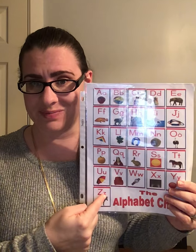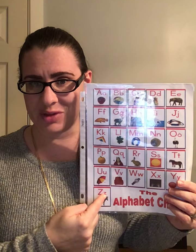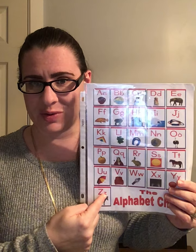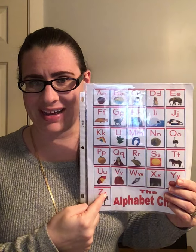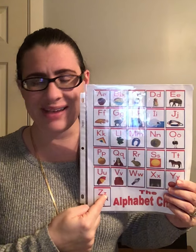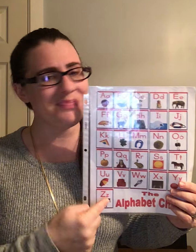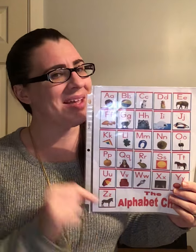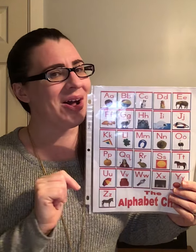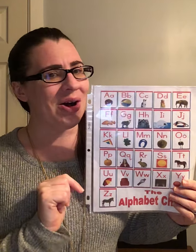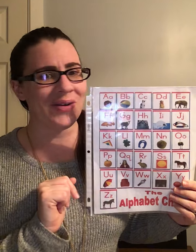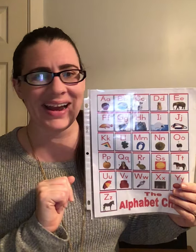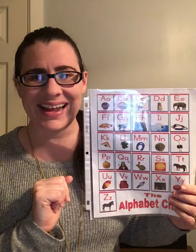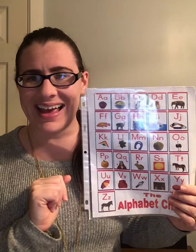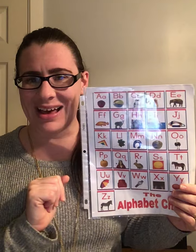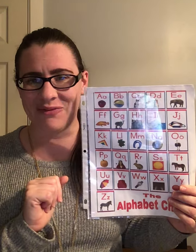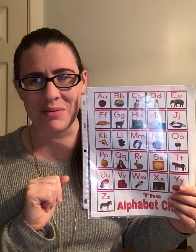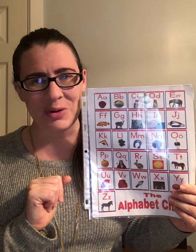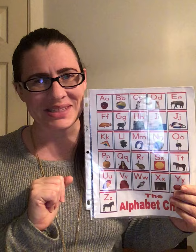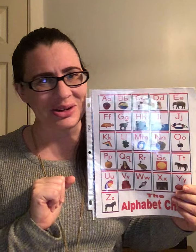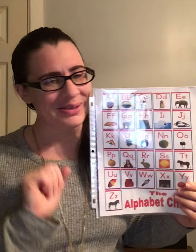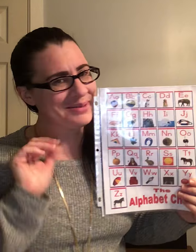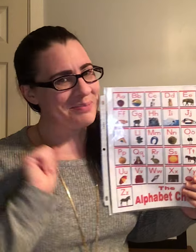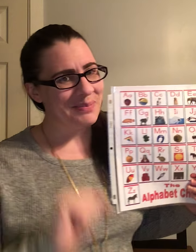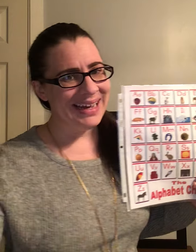Okay? All right. Have fun boys and girls. Bye.